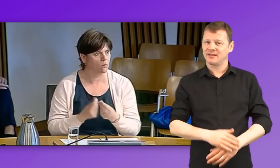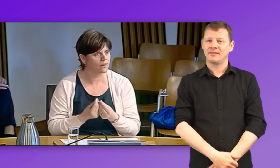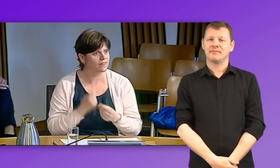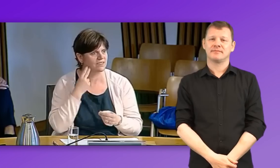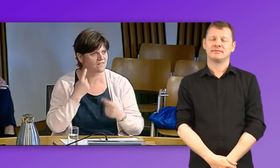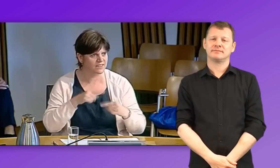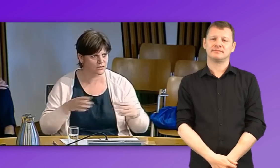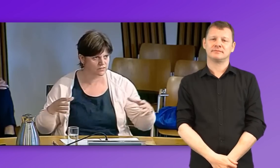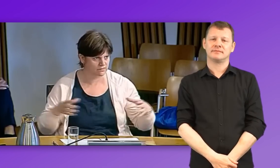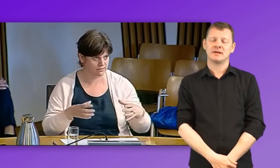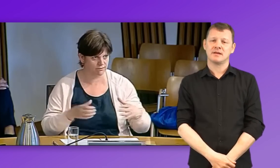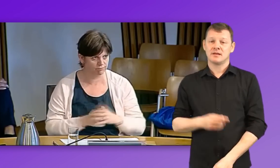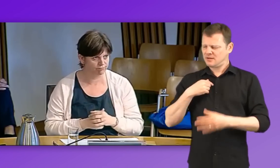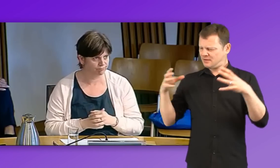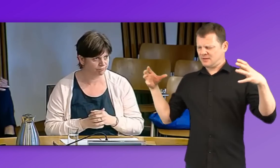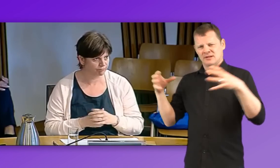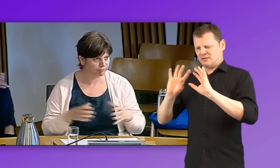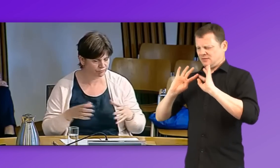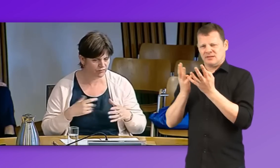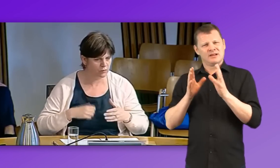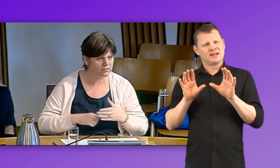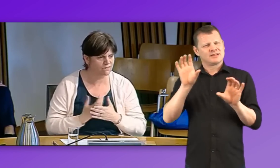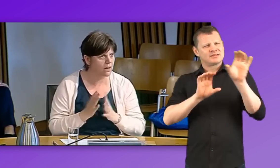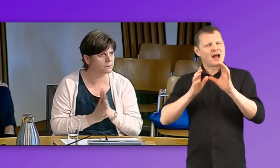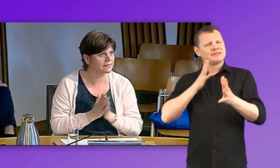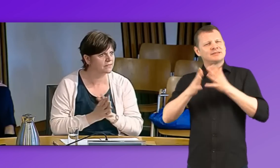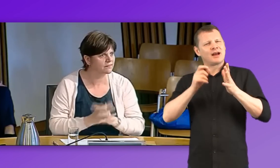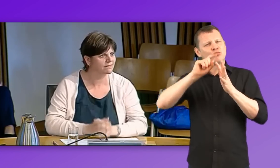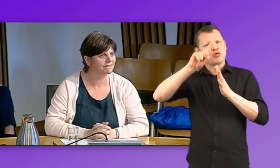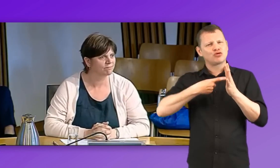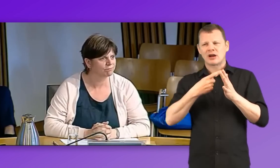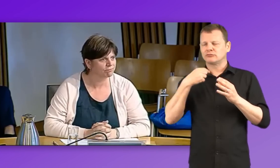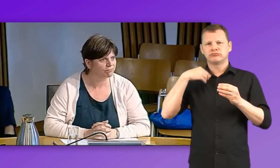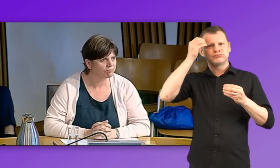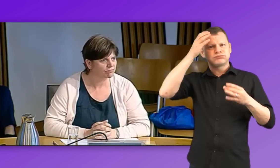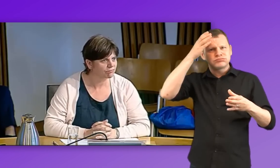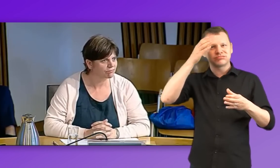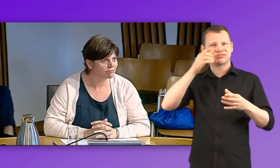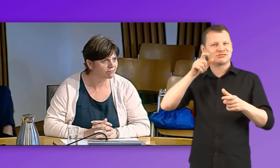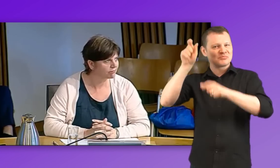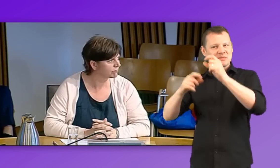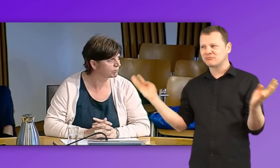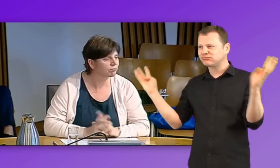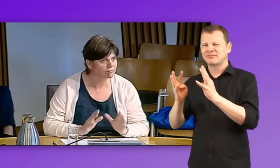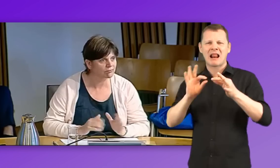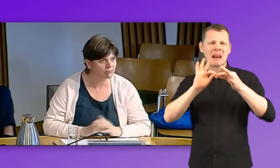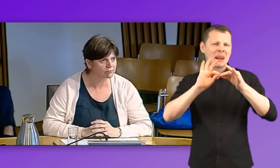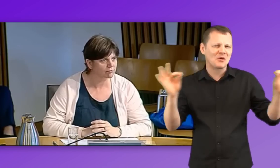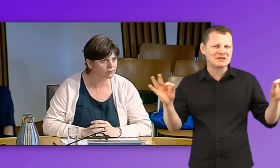When we develop these signs, signs together as a group, you're talking about a large group of experts from the areas of science, linguistics, all those